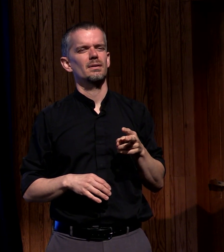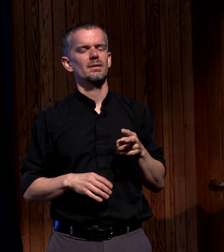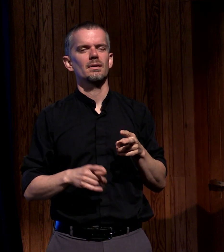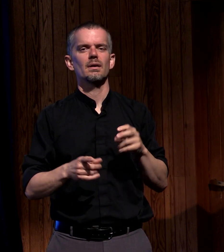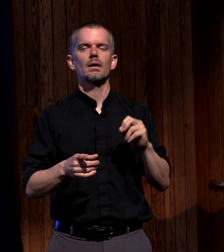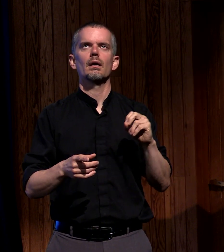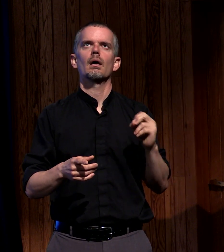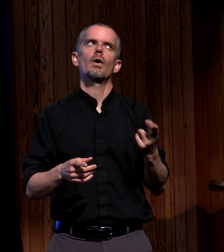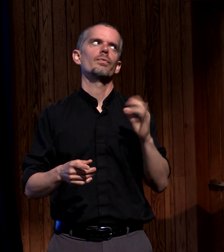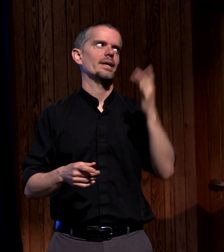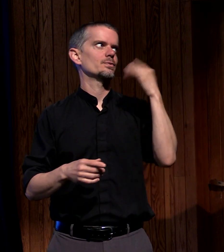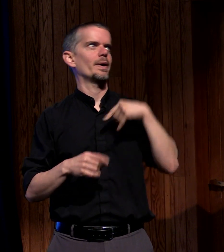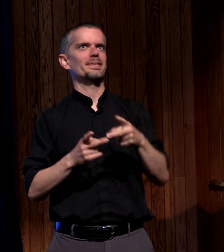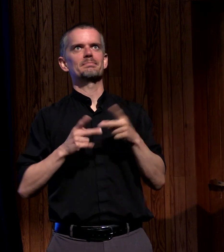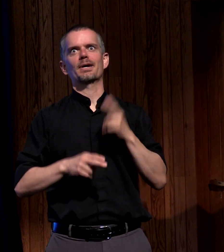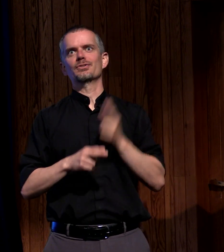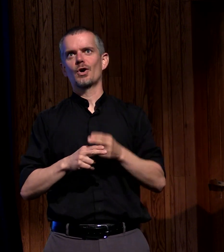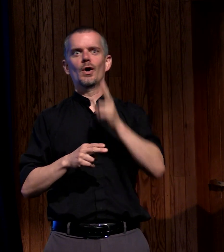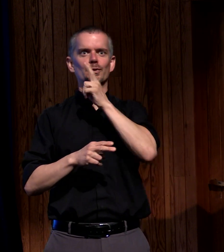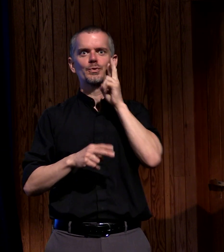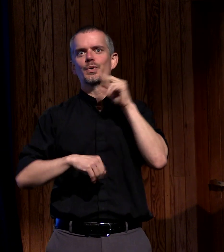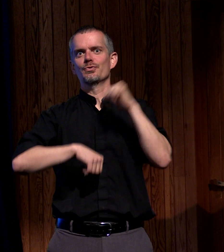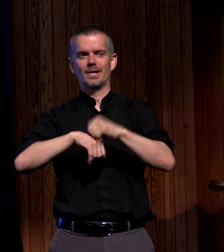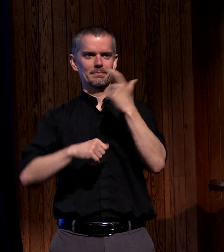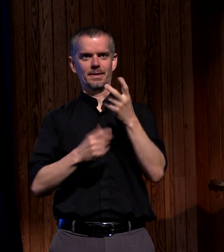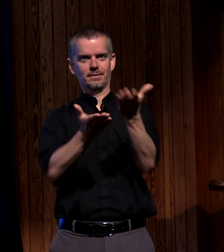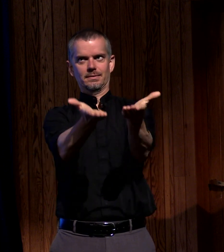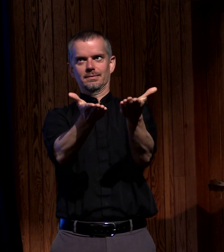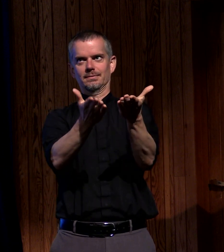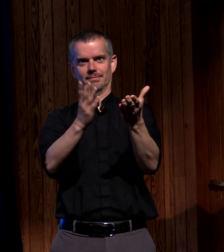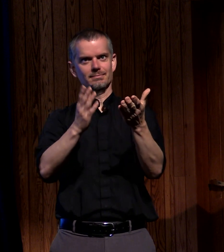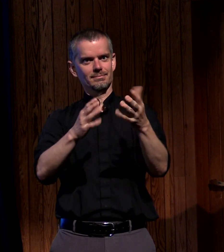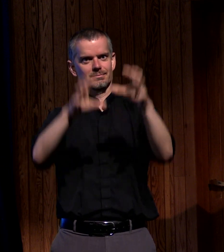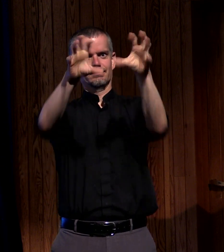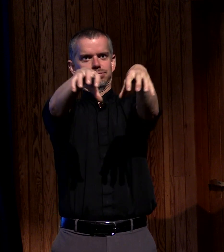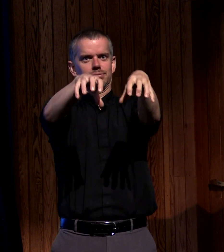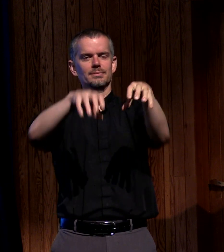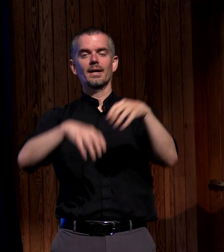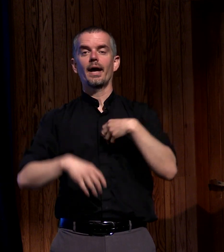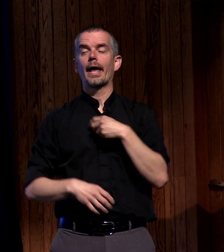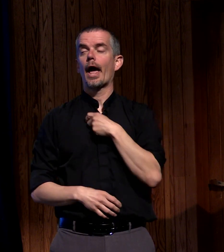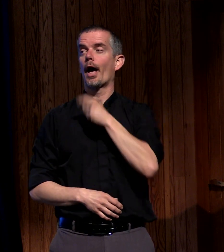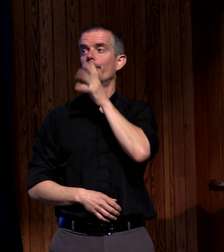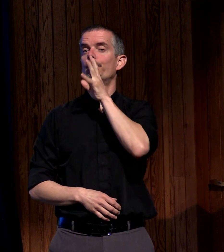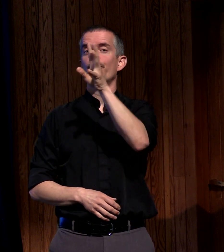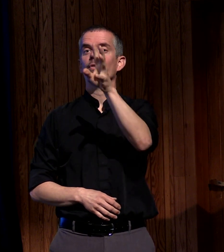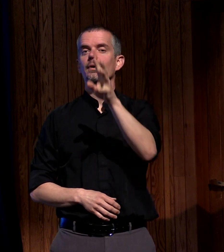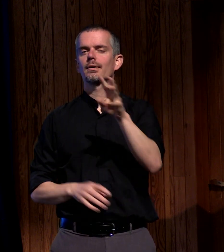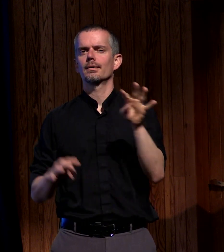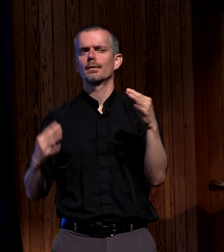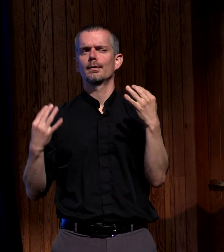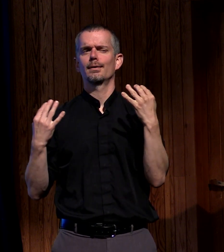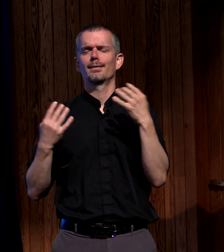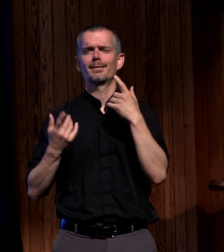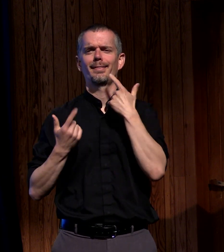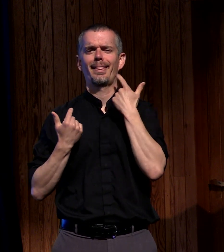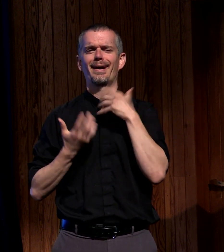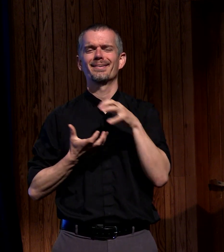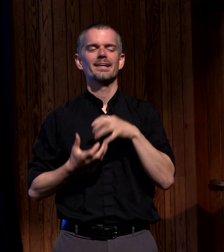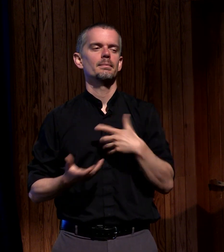it's called the twin rocks conference center I happened to blurt that out which brought some significant laughter and I'm like come on I'm the